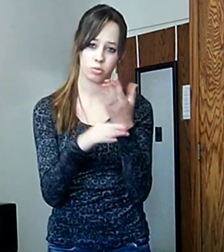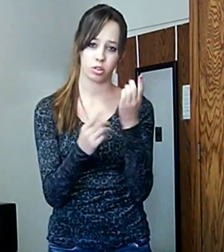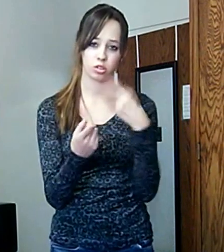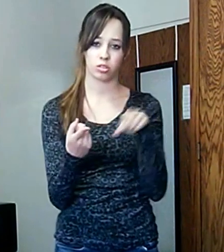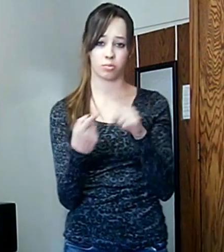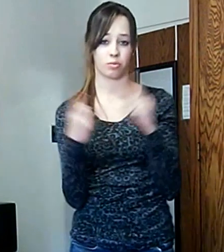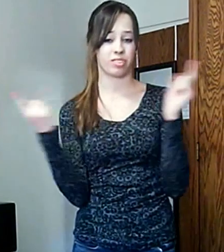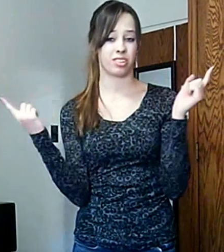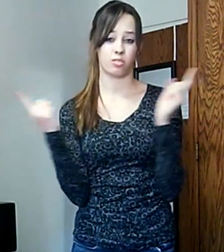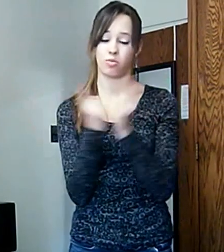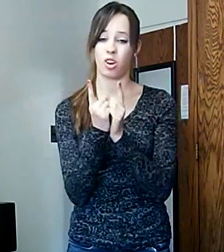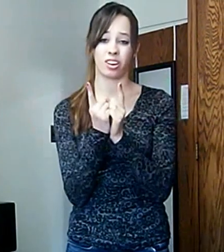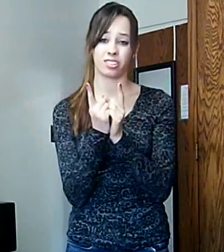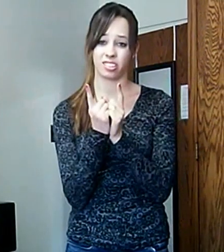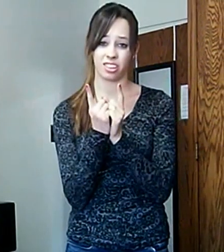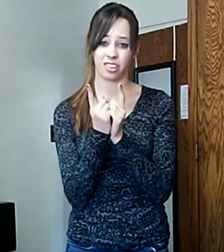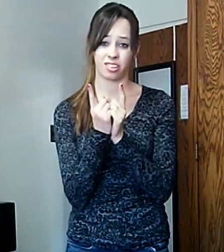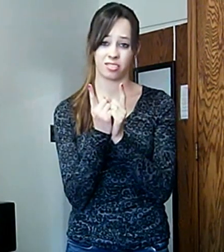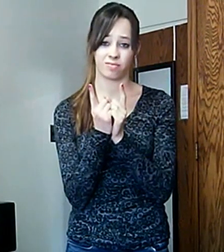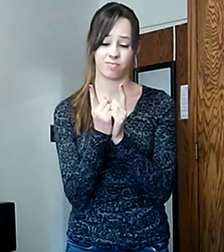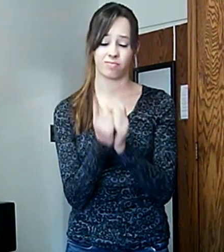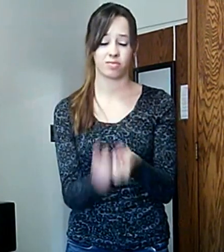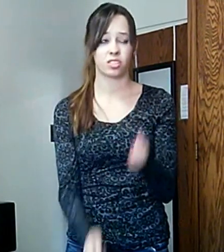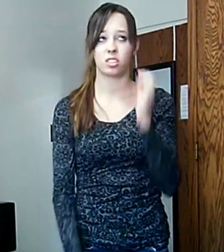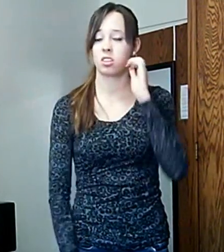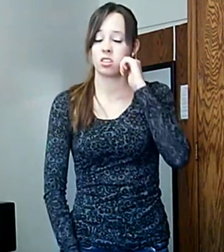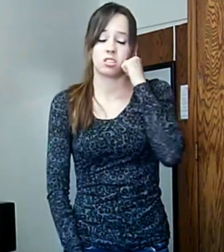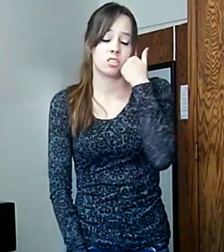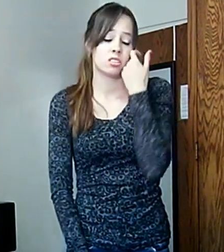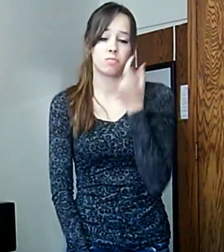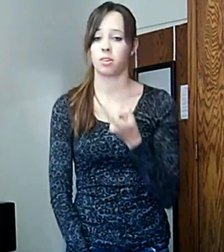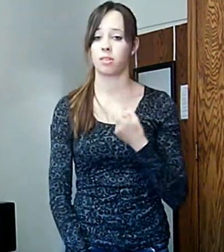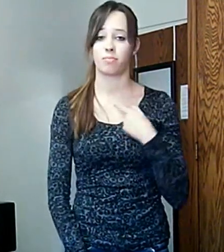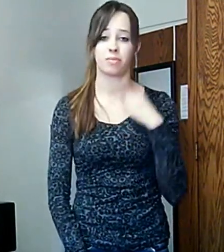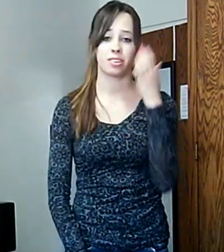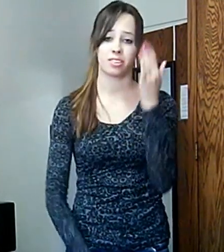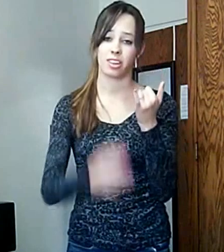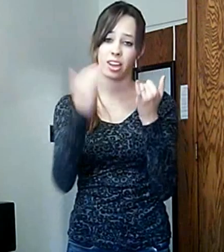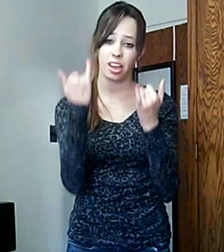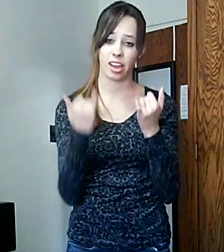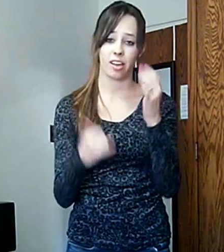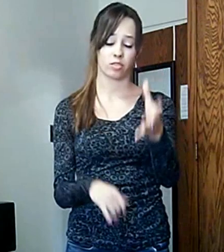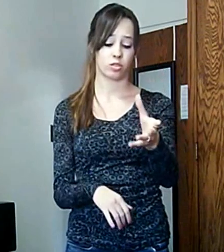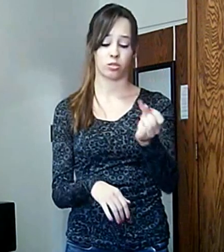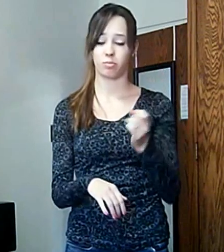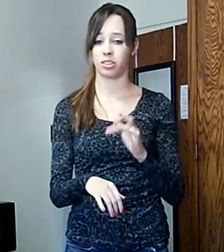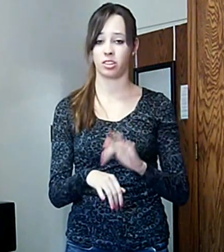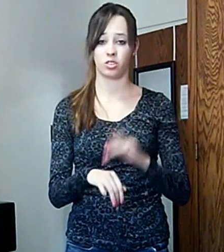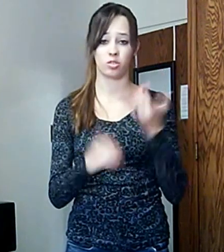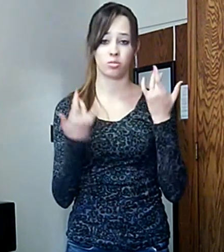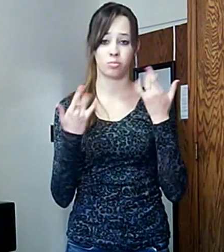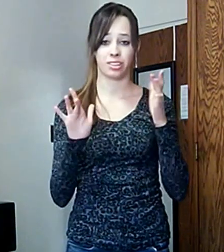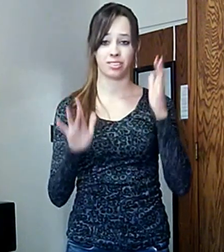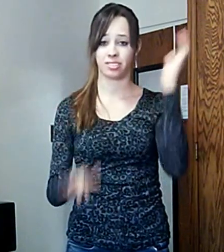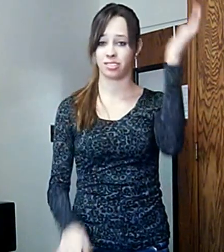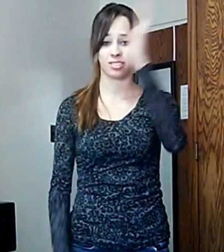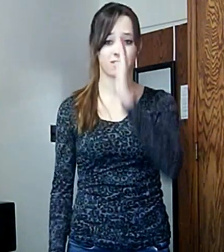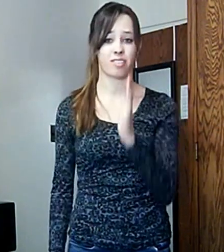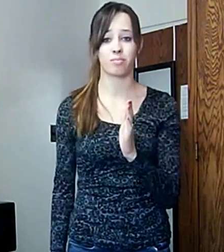were trouble when you walked in So shame on me now, blew me to places I've never